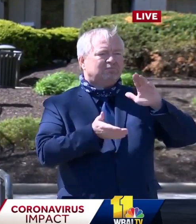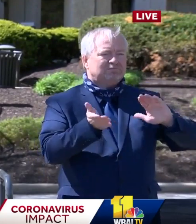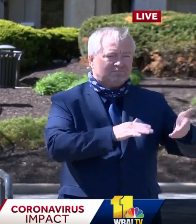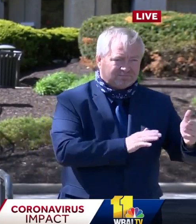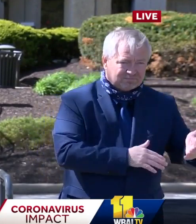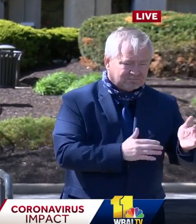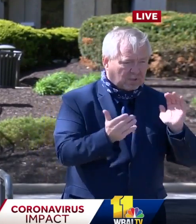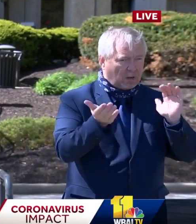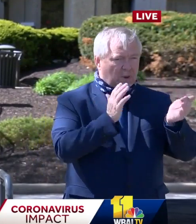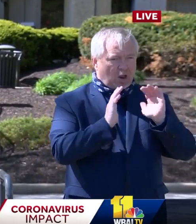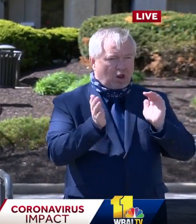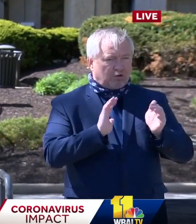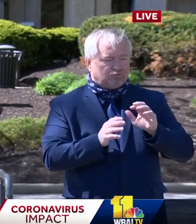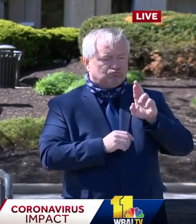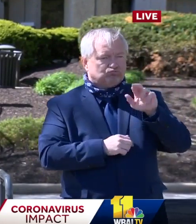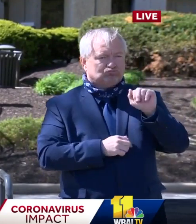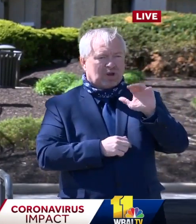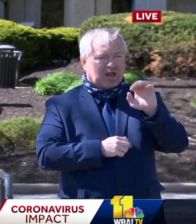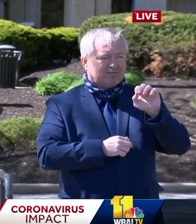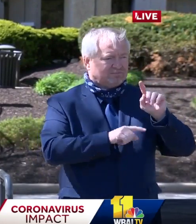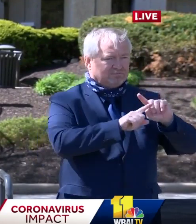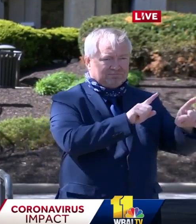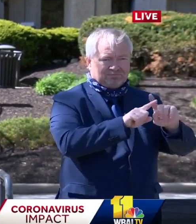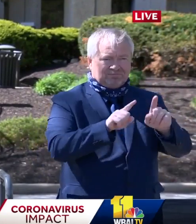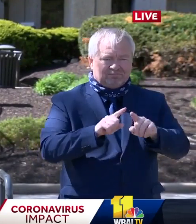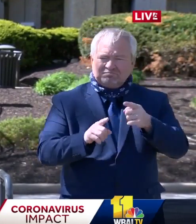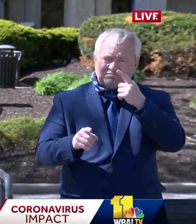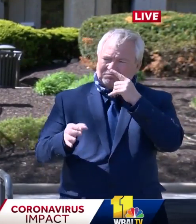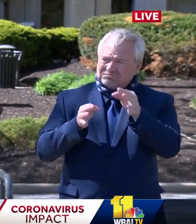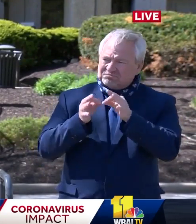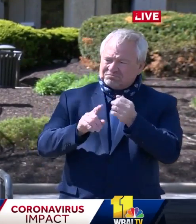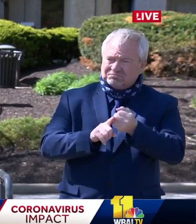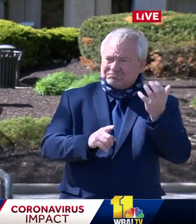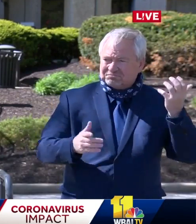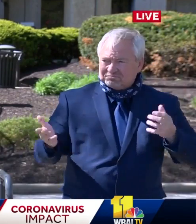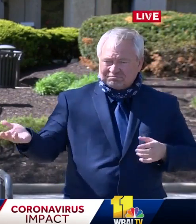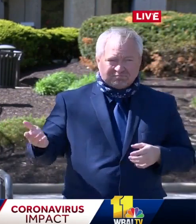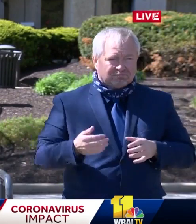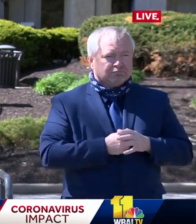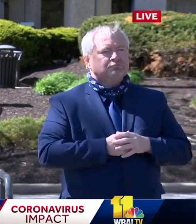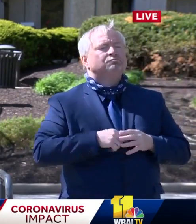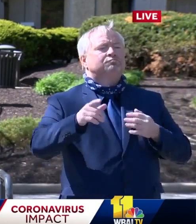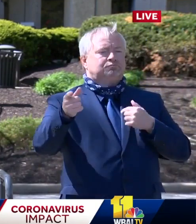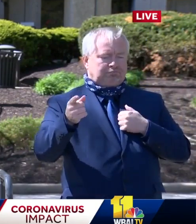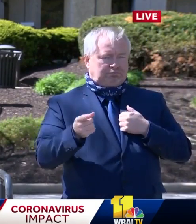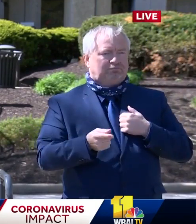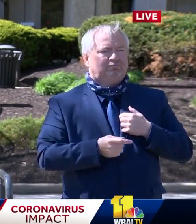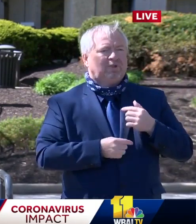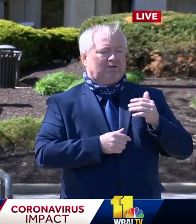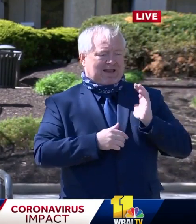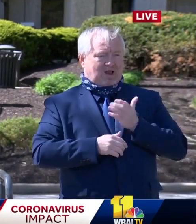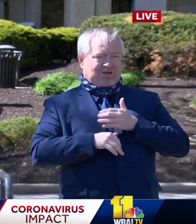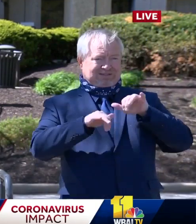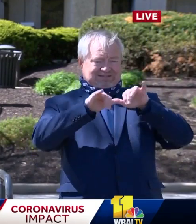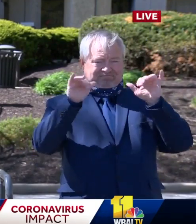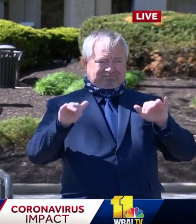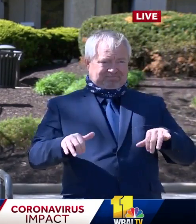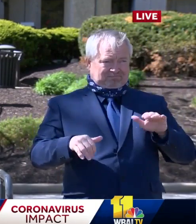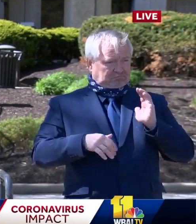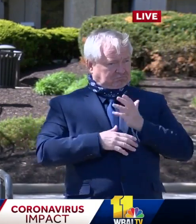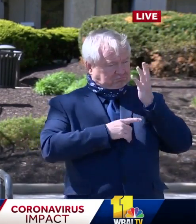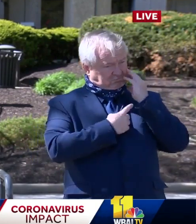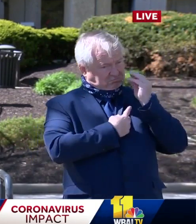Right. So what we described this morning was the early experience within our medical system. And the reason we described it as early